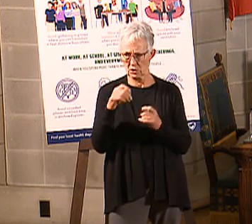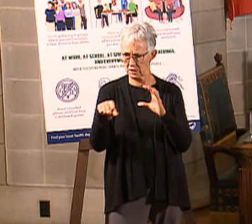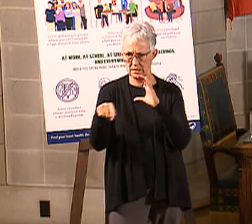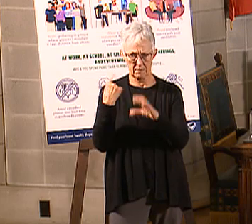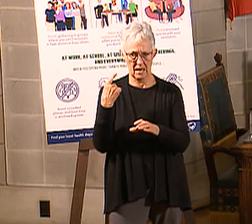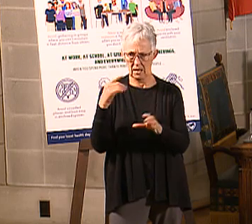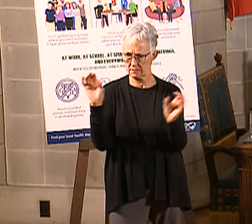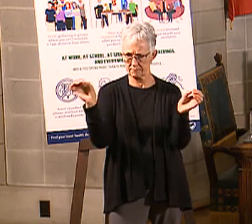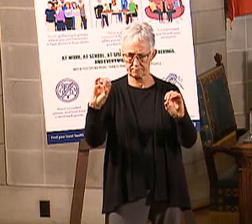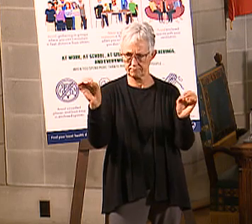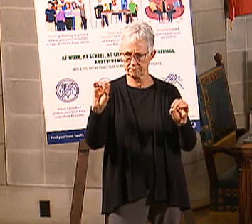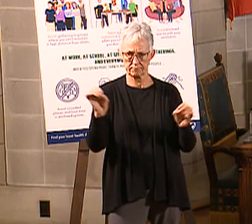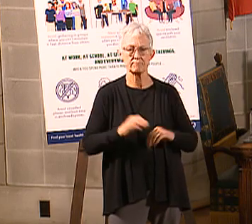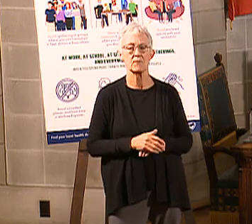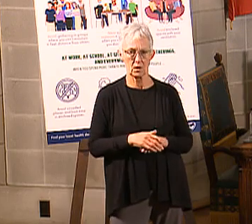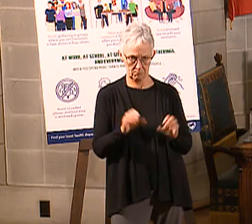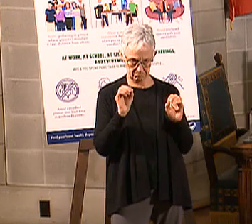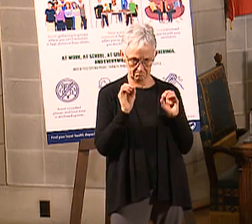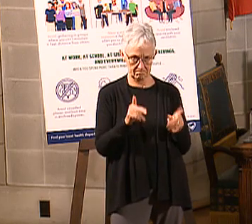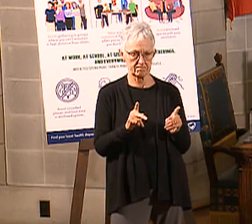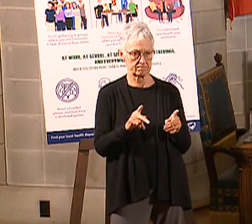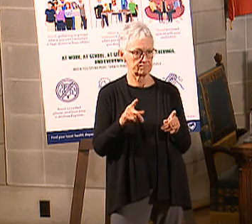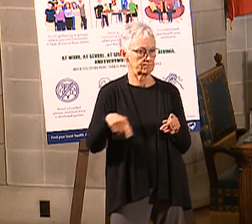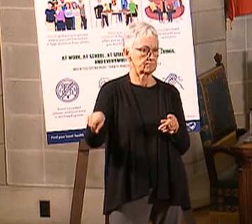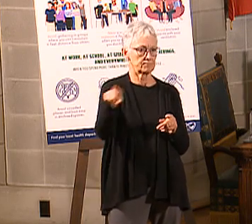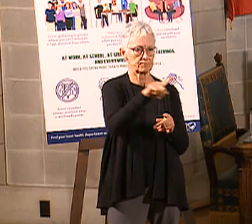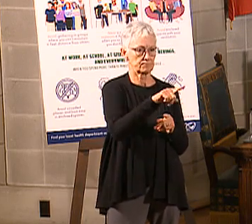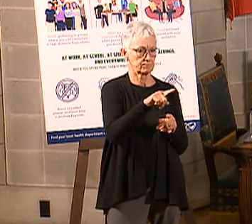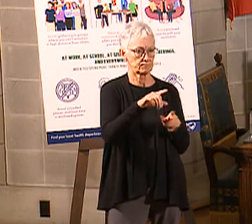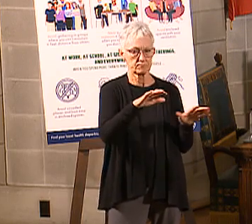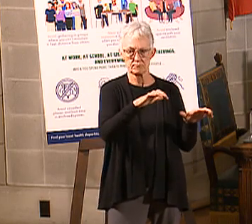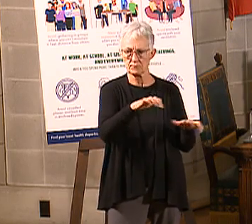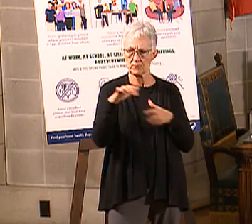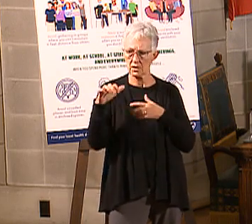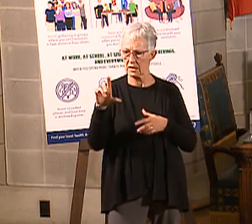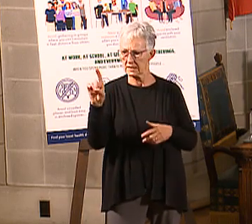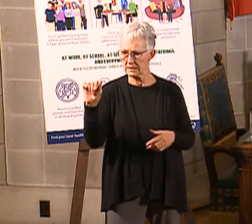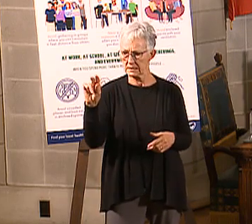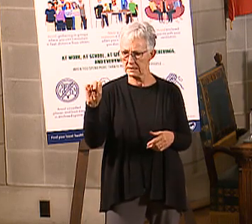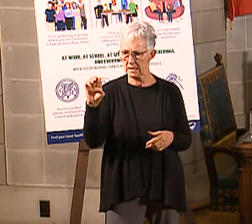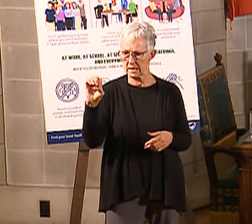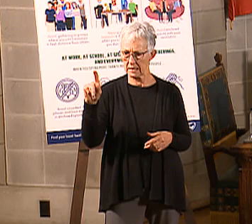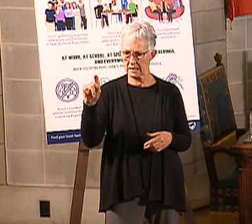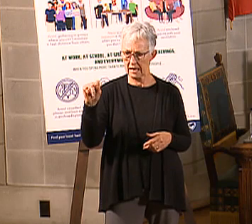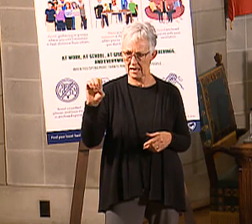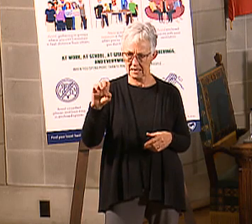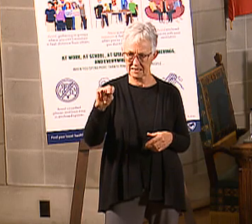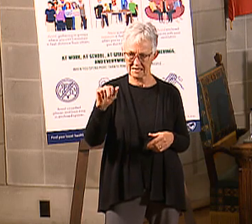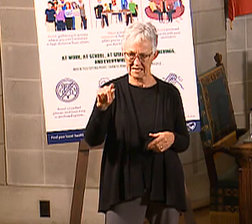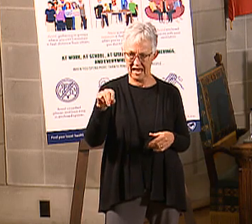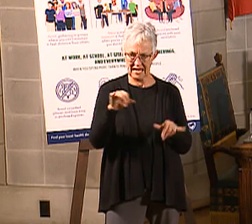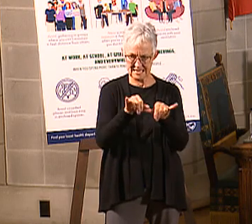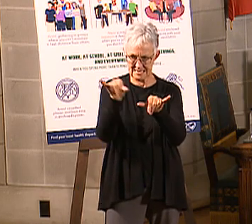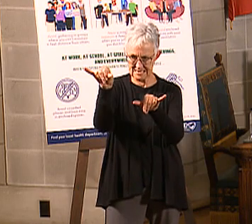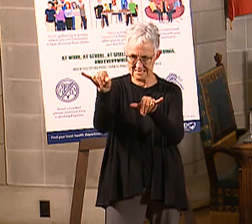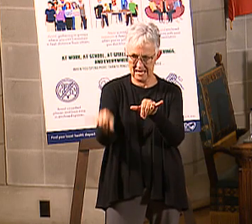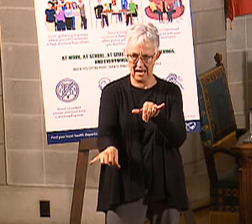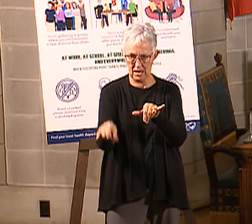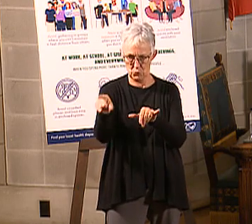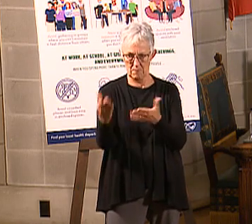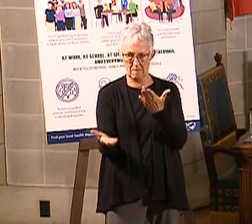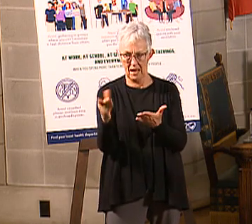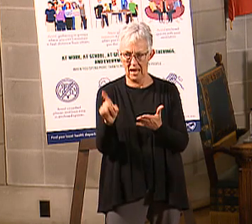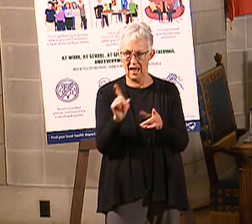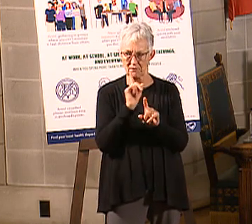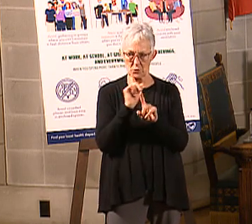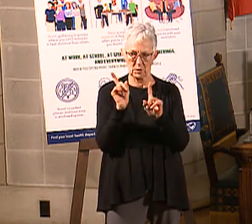questions we're sending ahead of time, so we're going to just go with folks in the audience. And Danette and Nate, don't go too far because you're probably going to be the ones answering these questions,